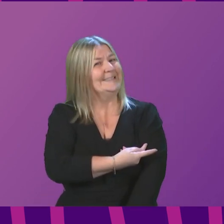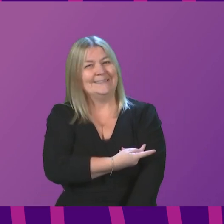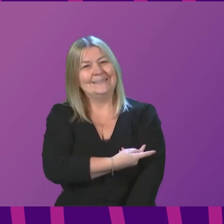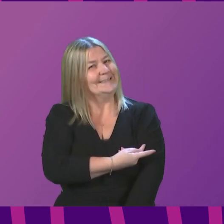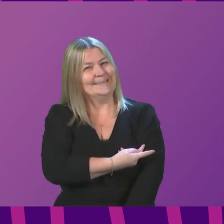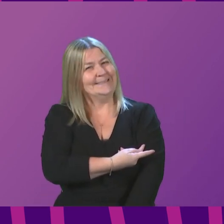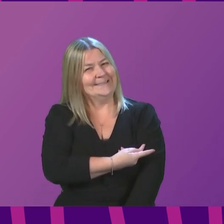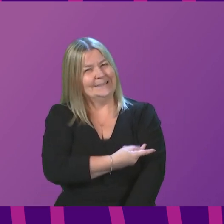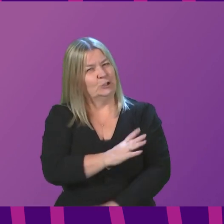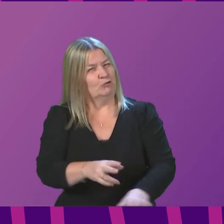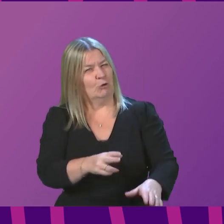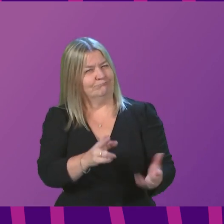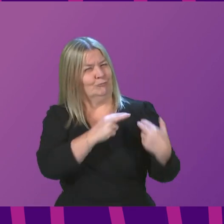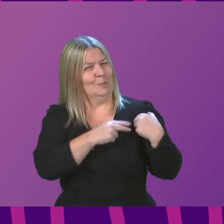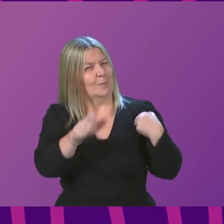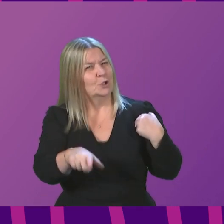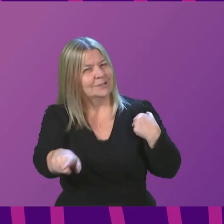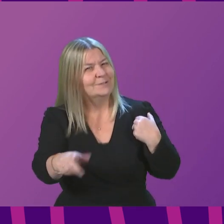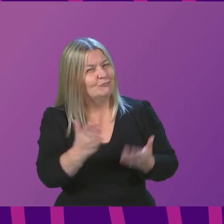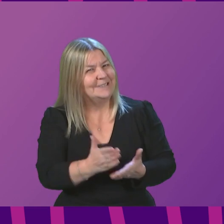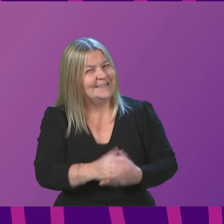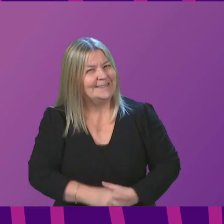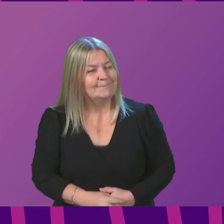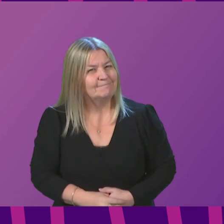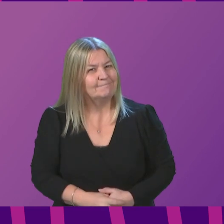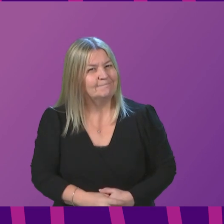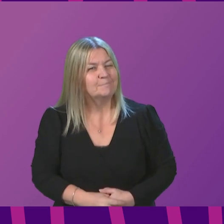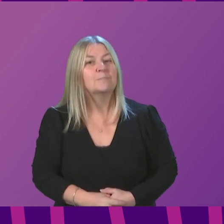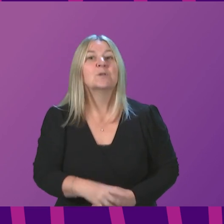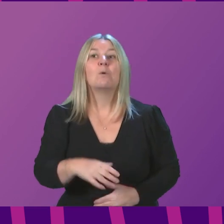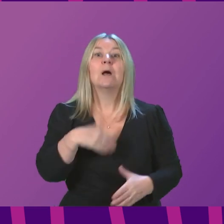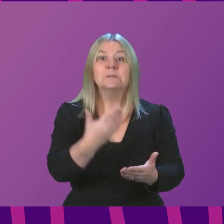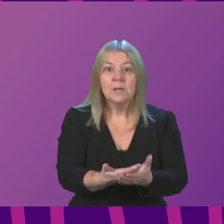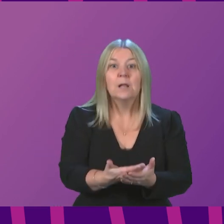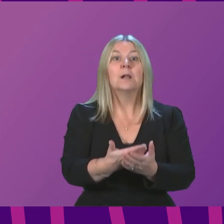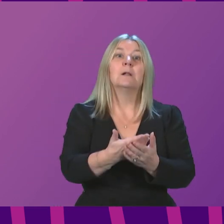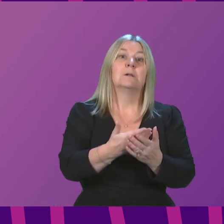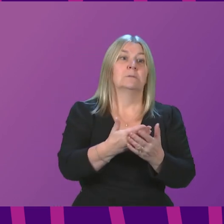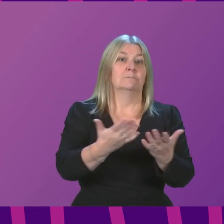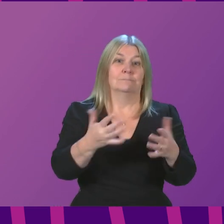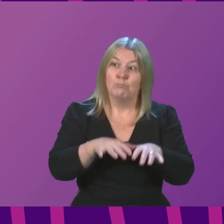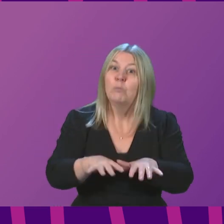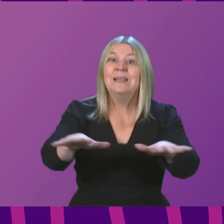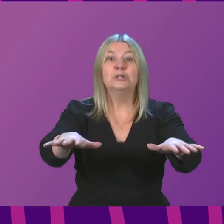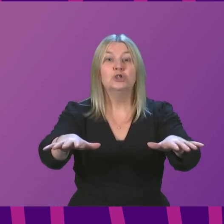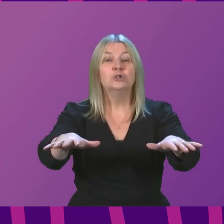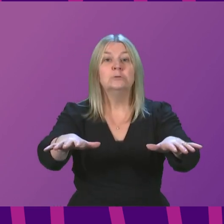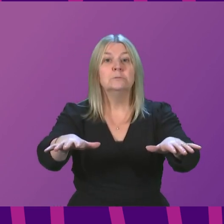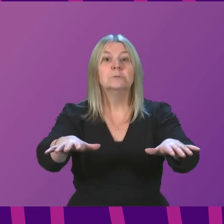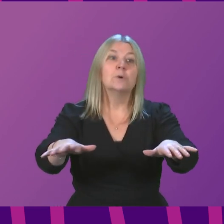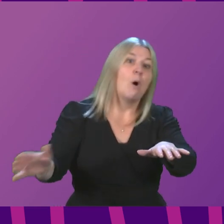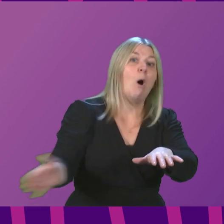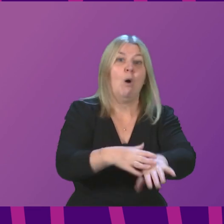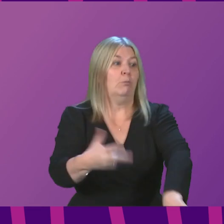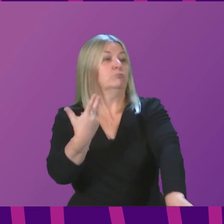But the key point is this. Until the programme is completed and we getting closer to that every day, we still need to slow down the